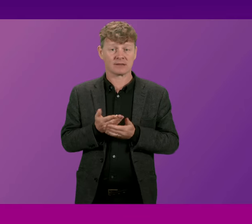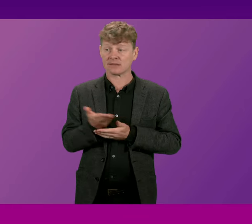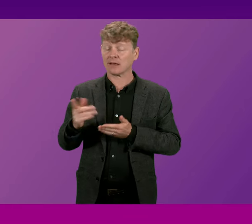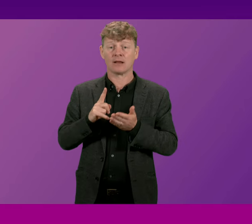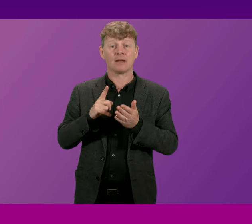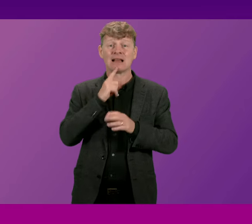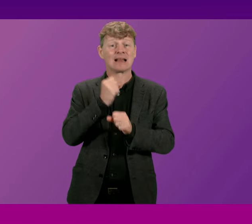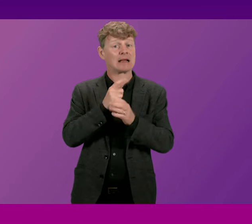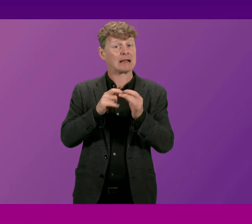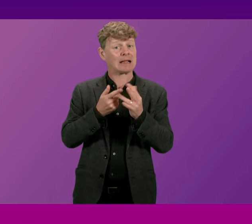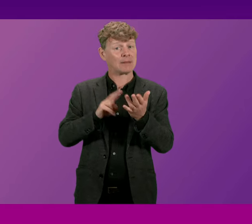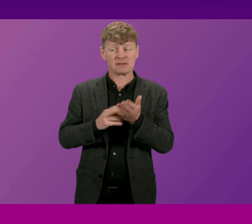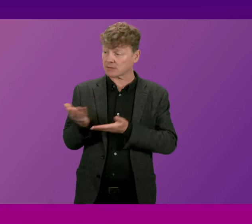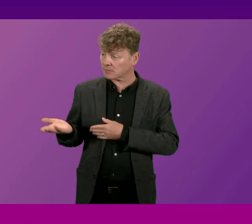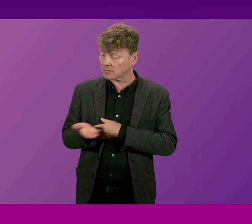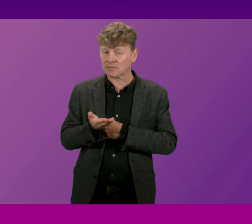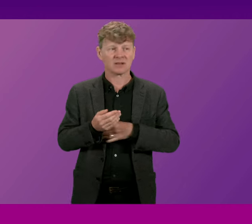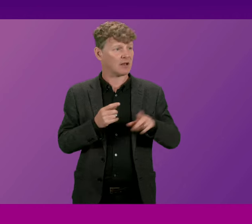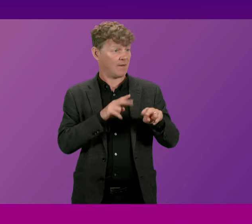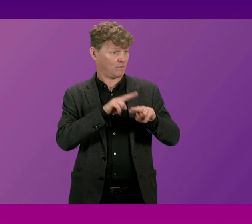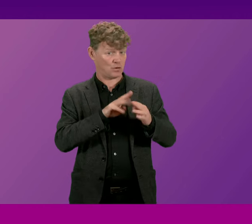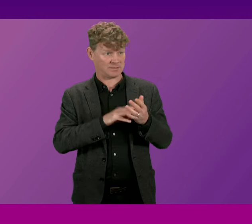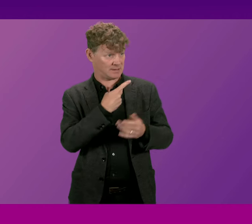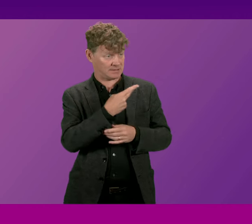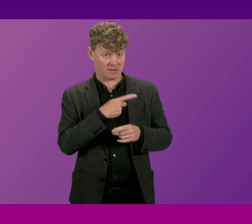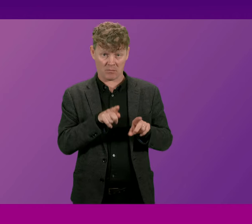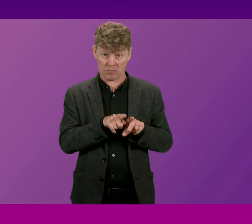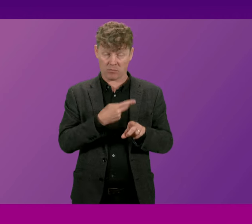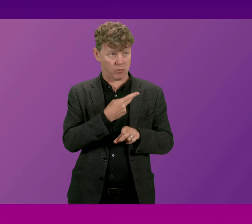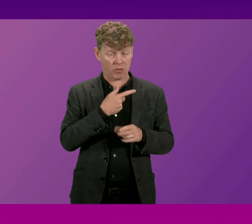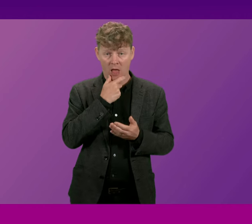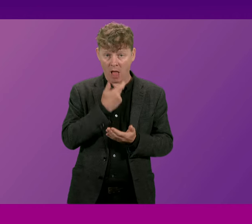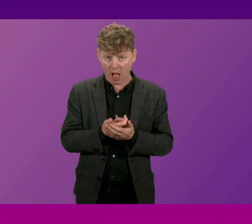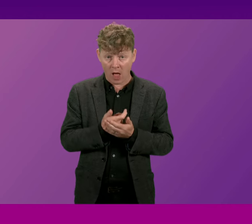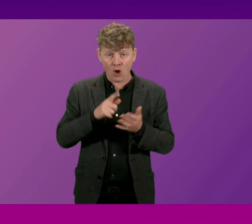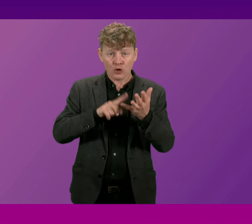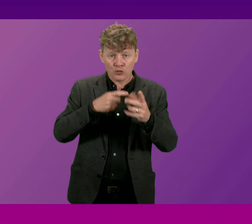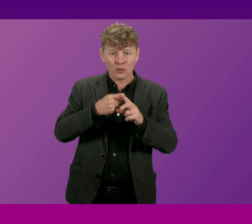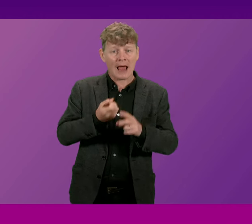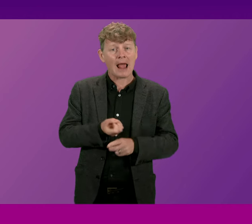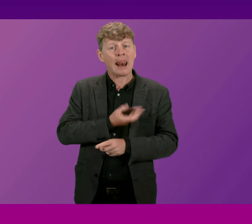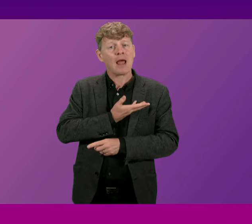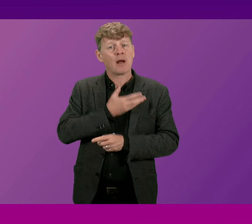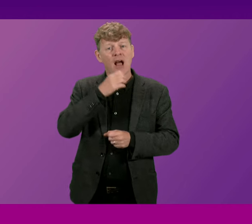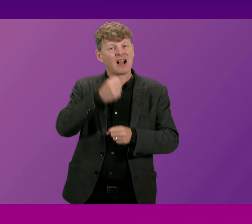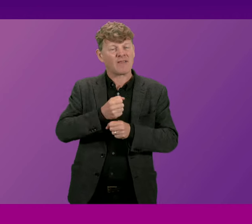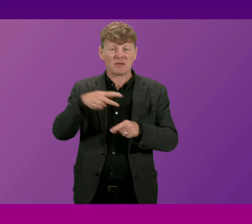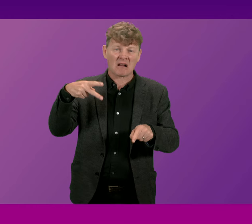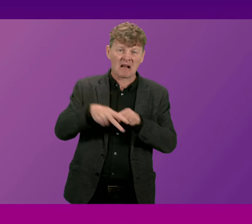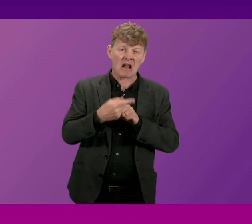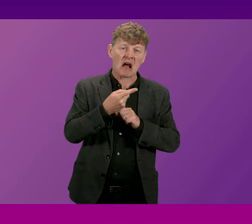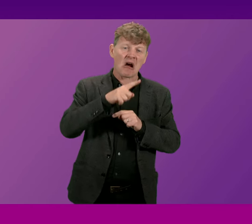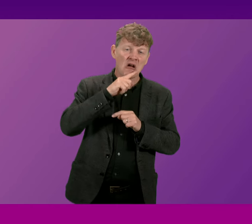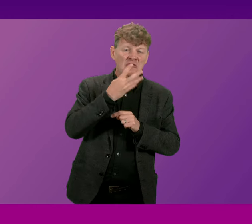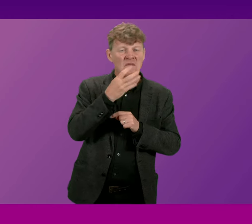The First Minister will share my astonishment that the UK Labour Government has shamefully cut 140 to 160